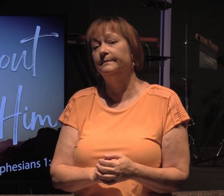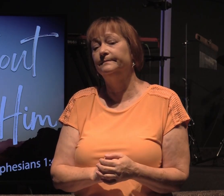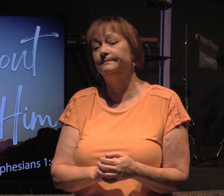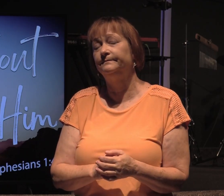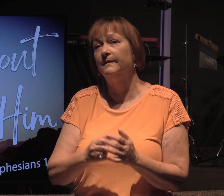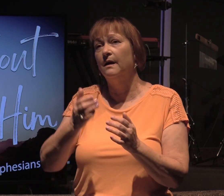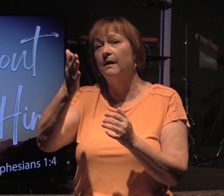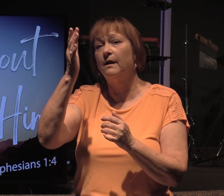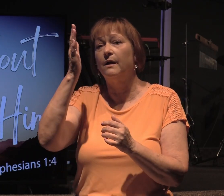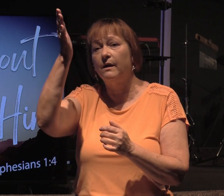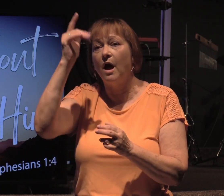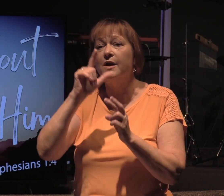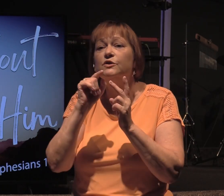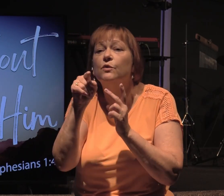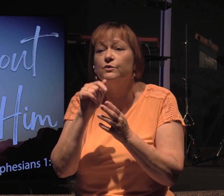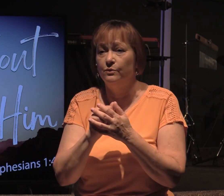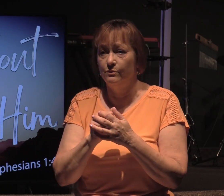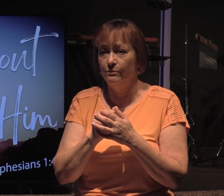God chose you.